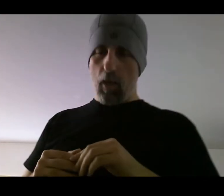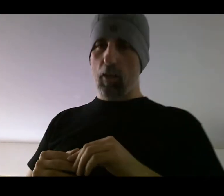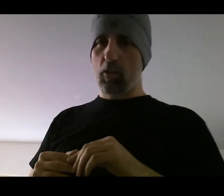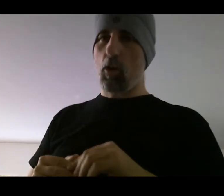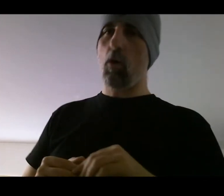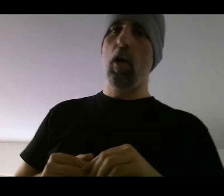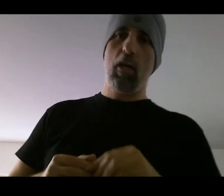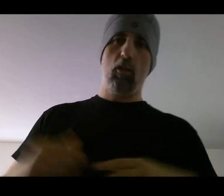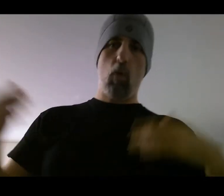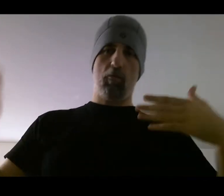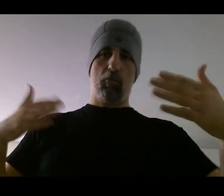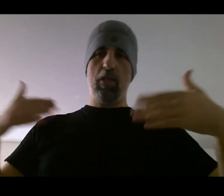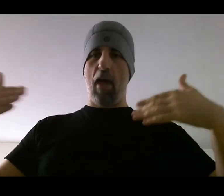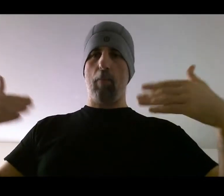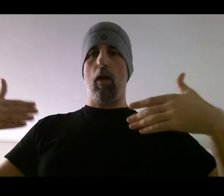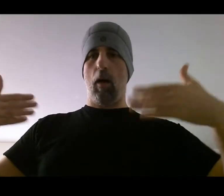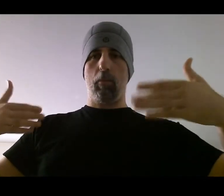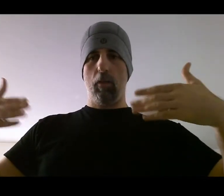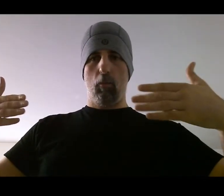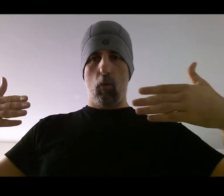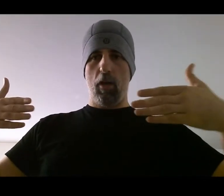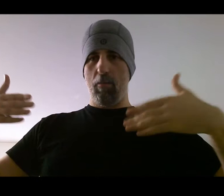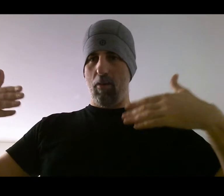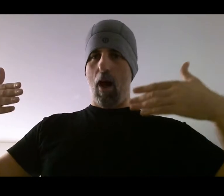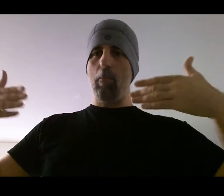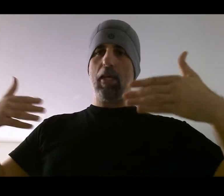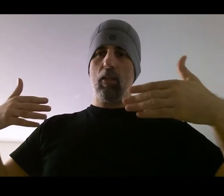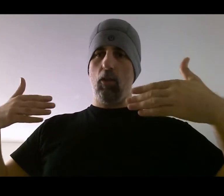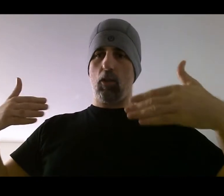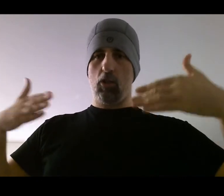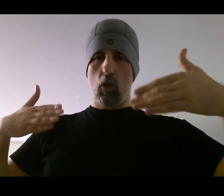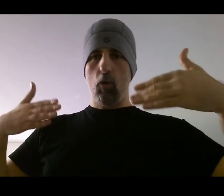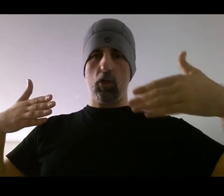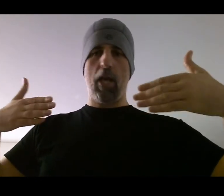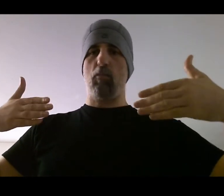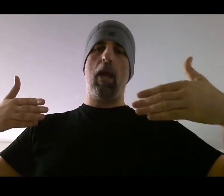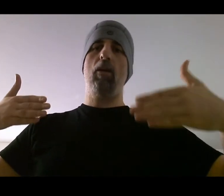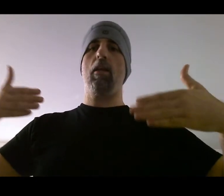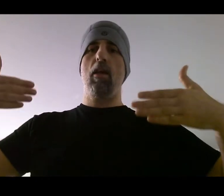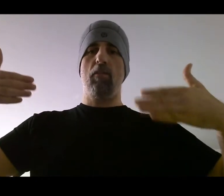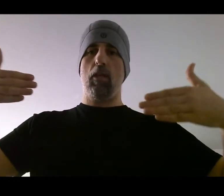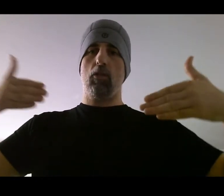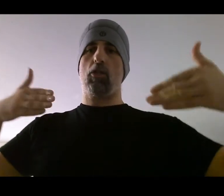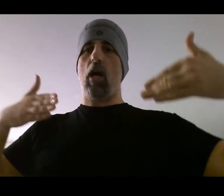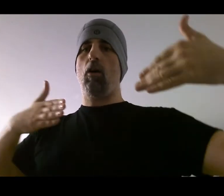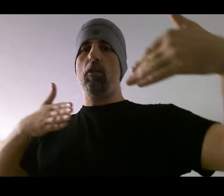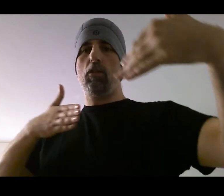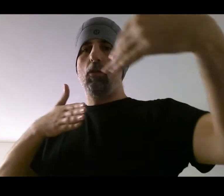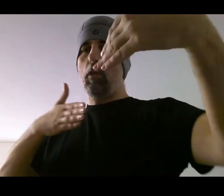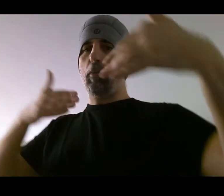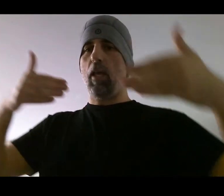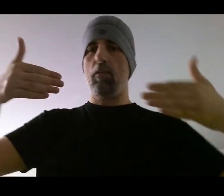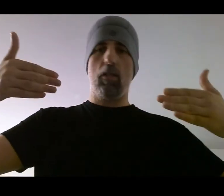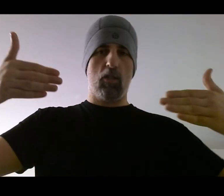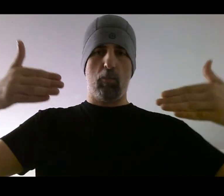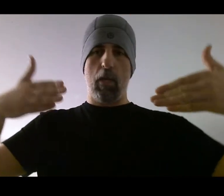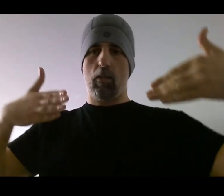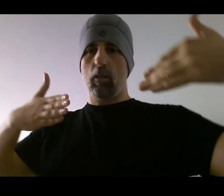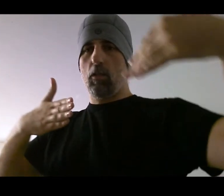So you'd want to free that up a little more and not make it look so transparent that you're stuck on this 2D plane that is just basically just